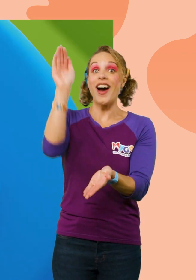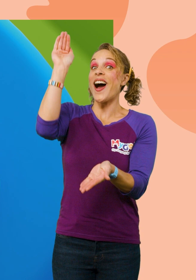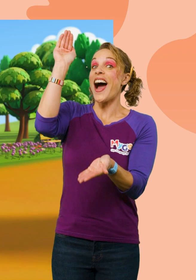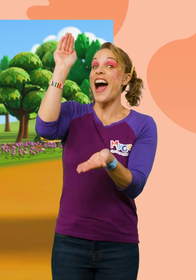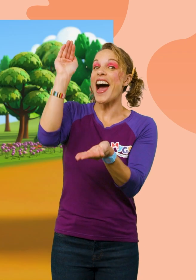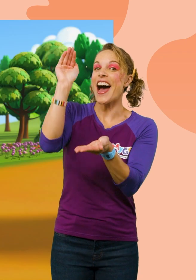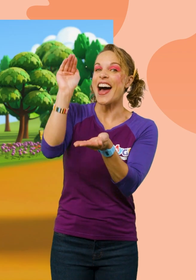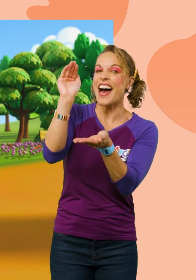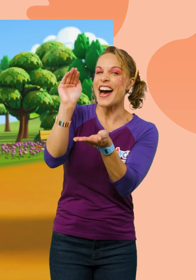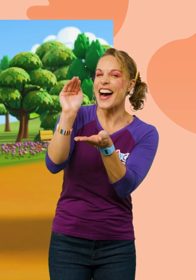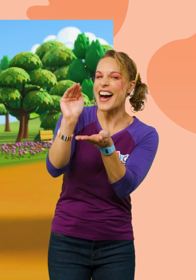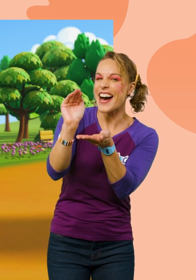Shrinking down!